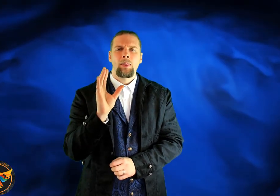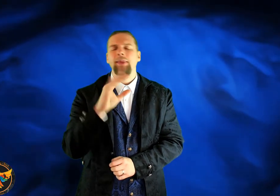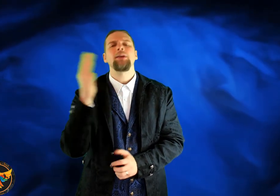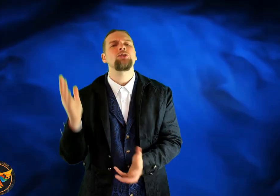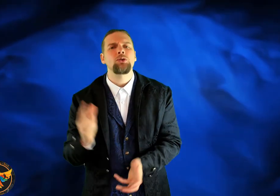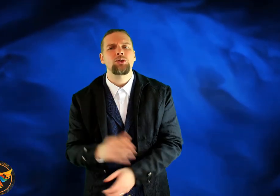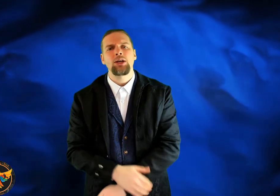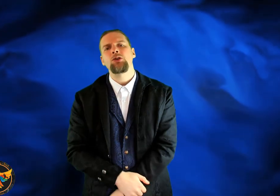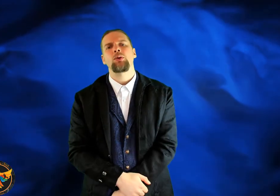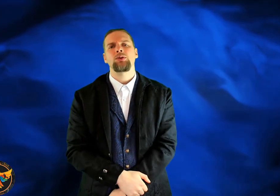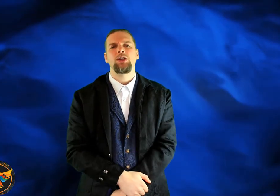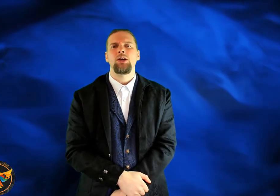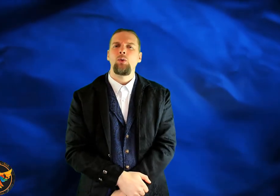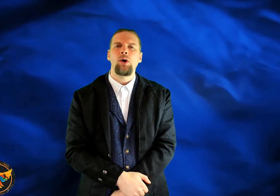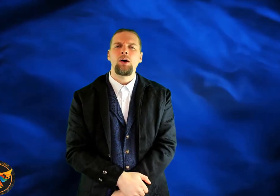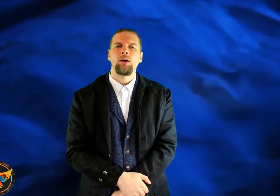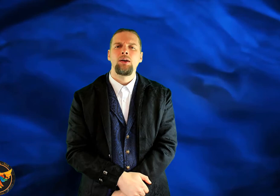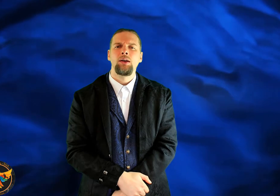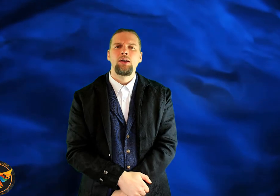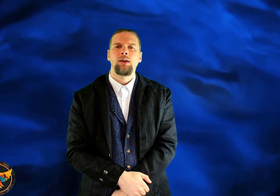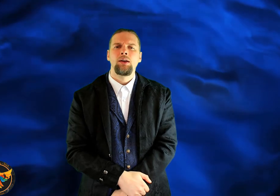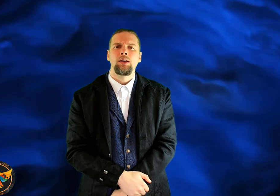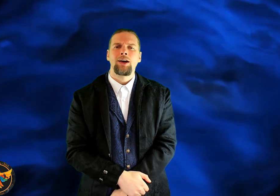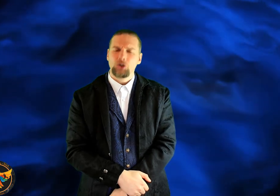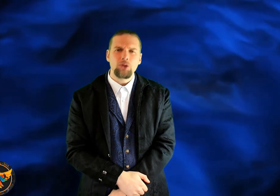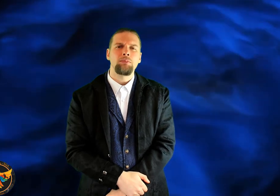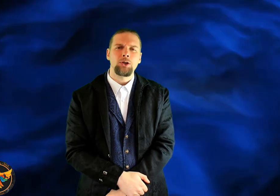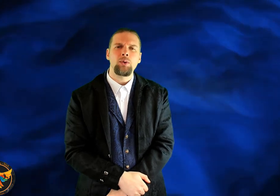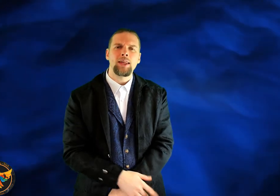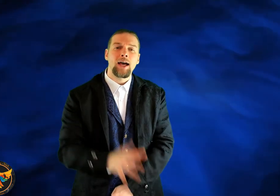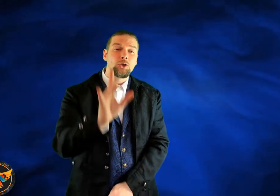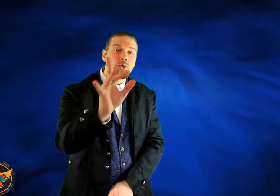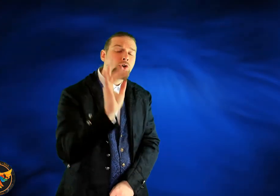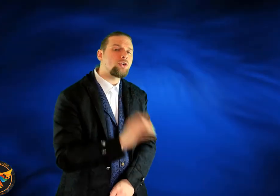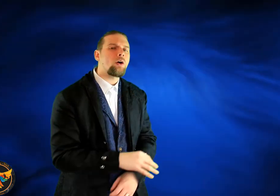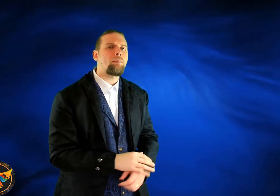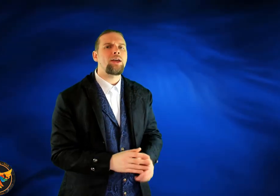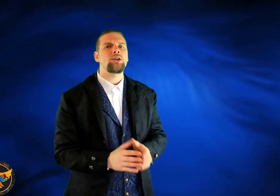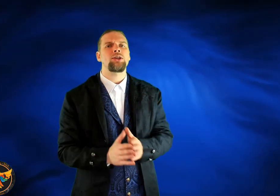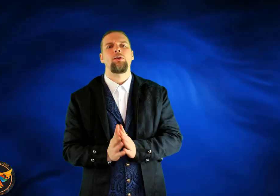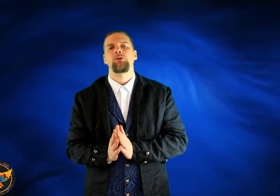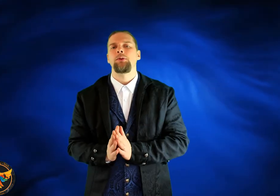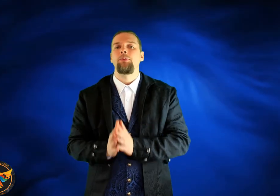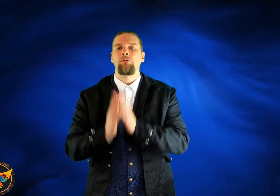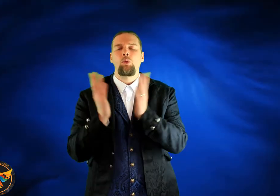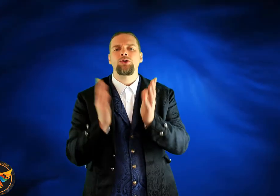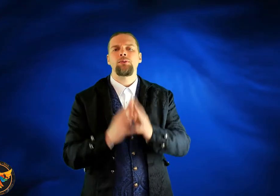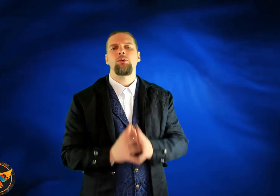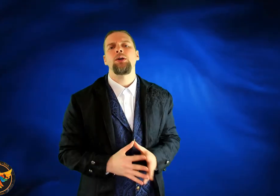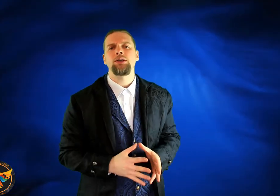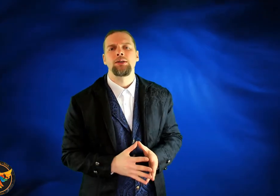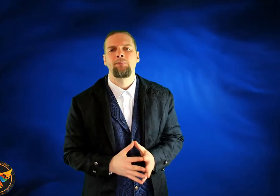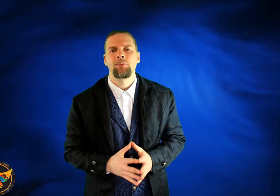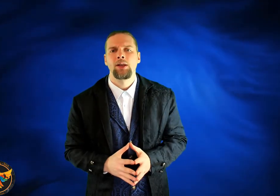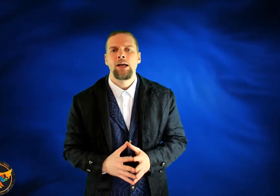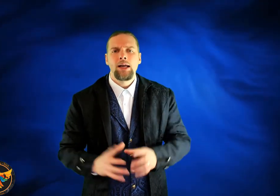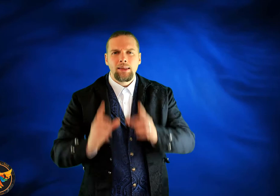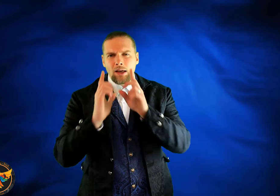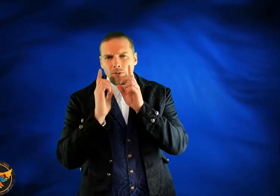And I just got to a stage where I was like, you know what? I shouldn't be doing that. And you shouldn't compare yourself to people for one simple reason. They have